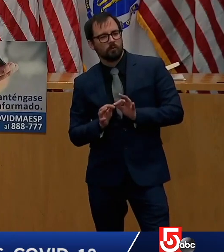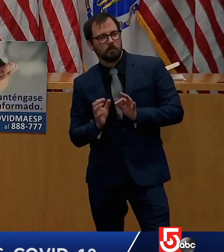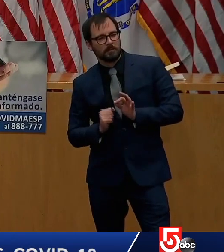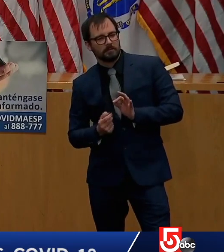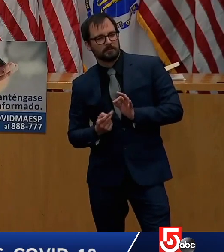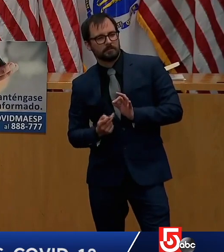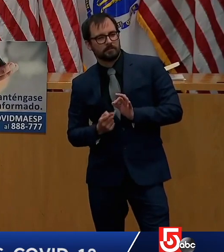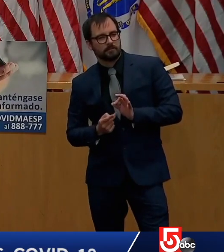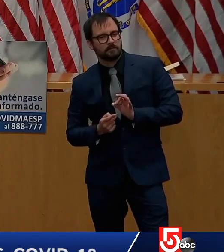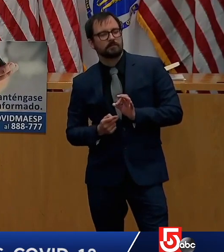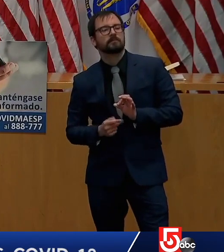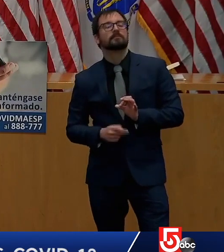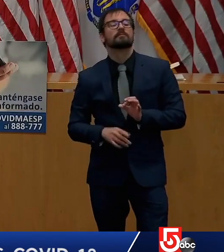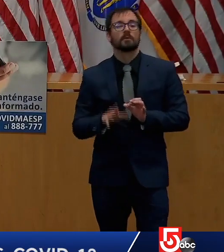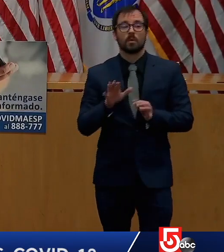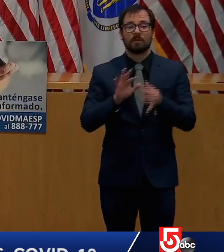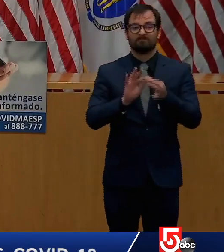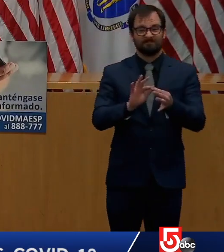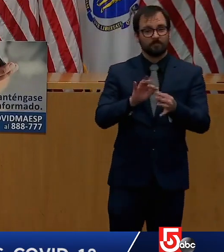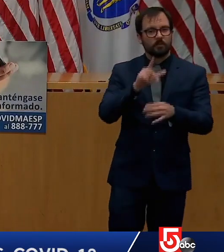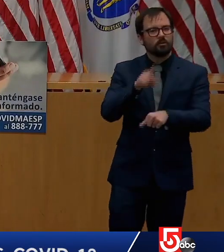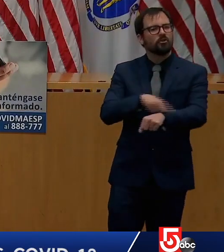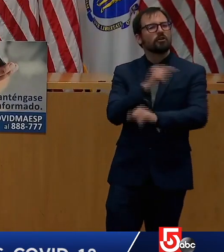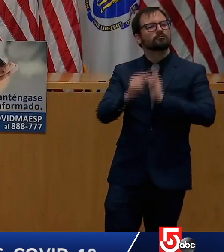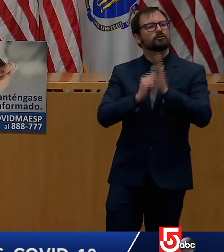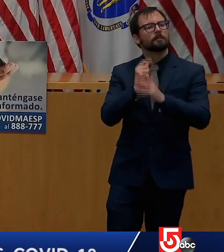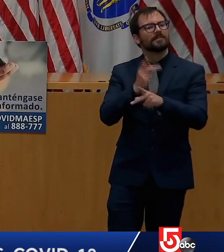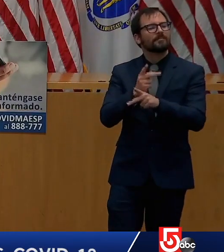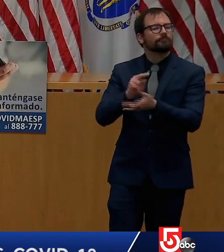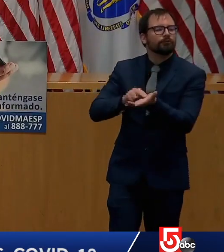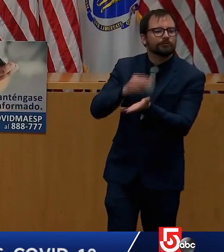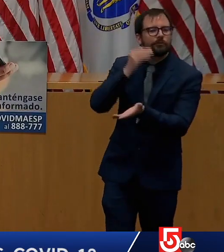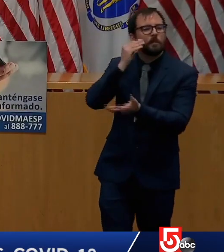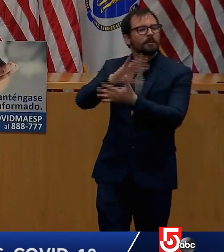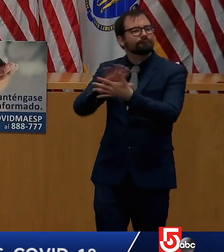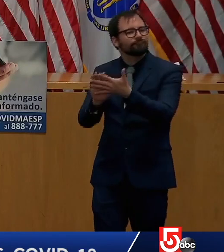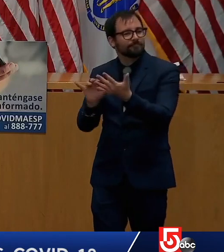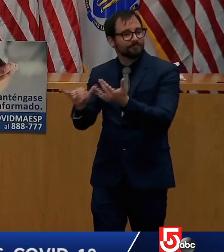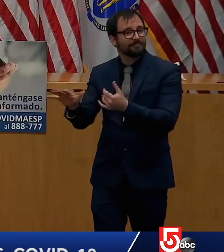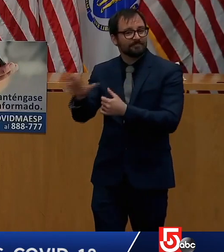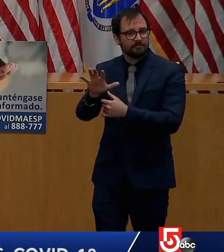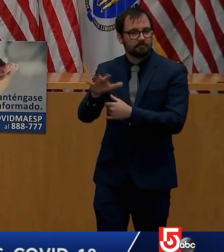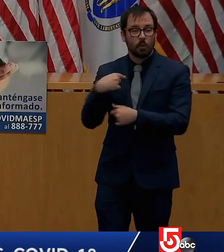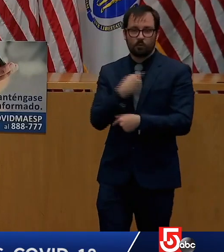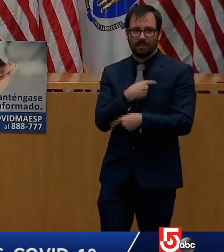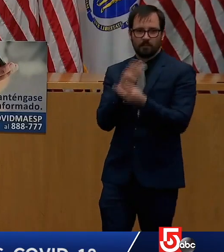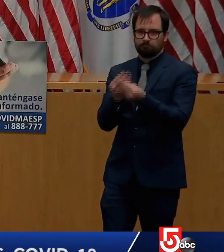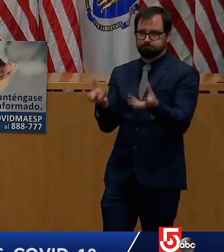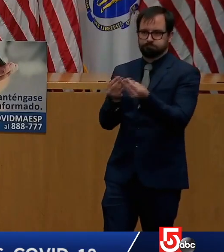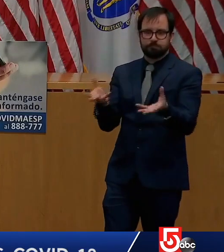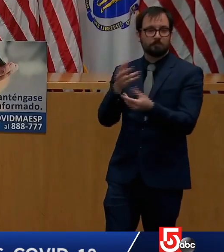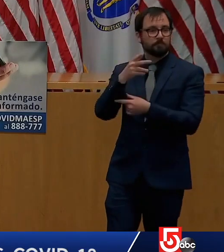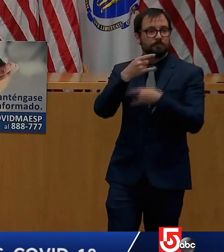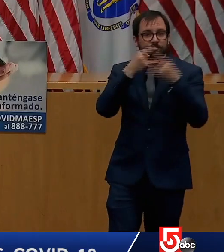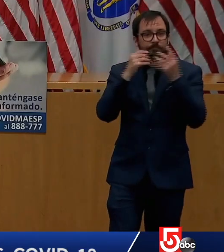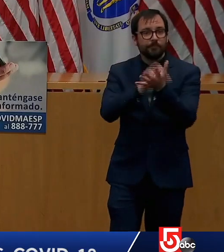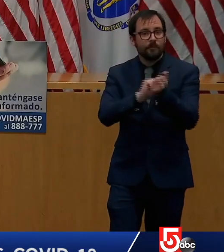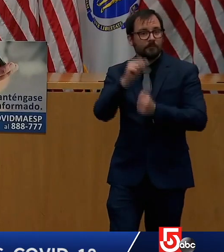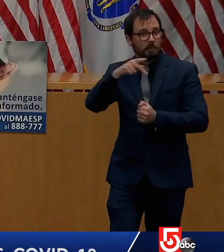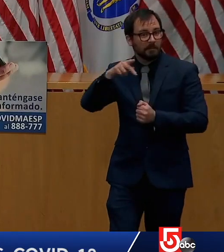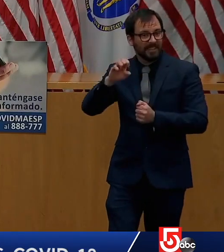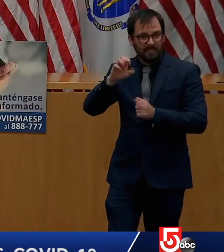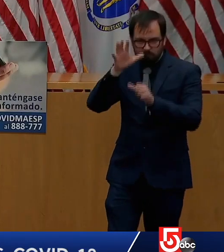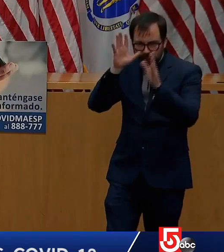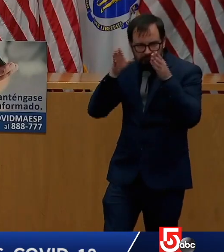They continue to be a priority for both testing and for distribution of personal protective equipment. Our mobile testing program